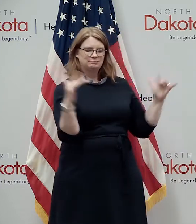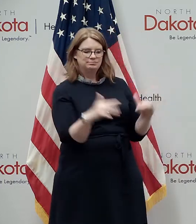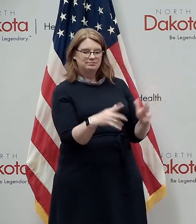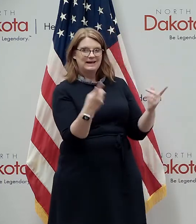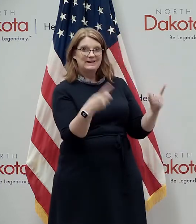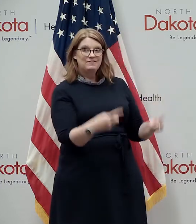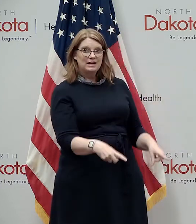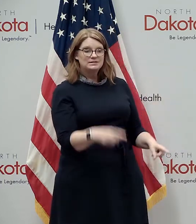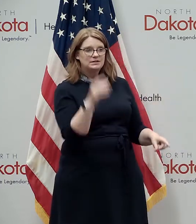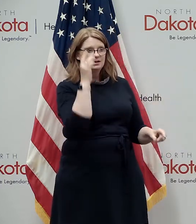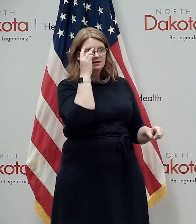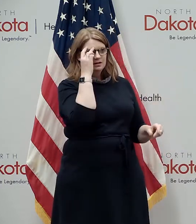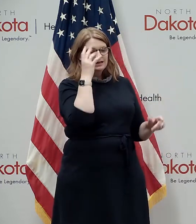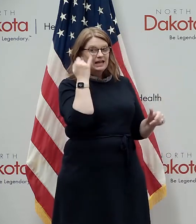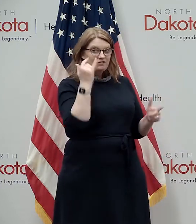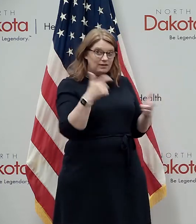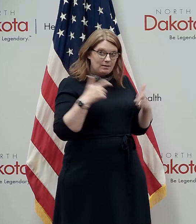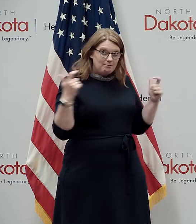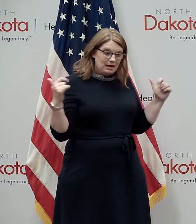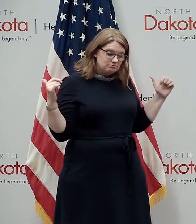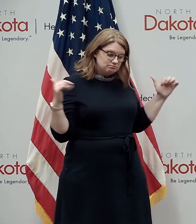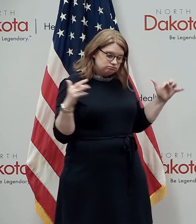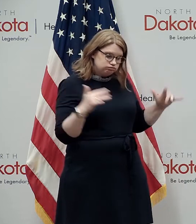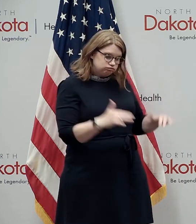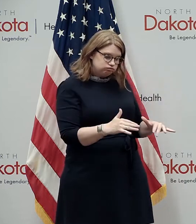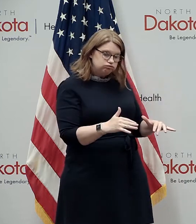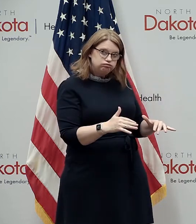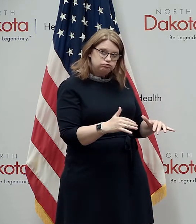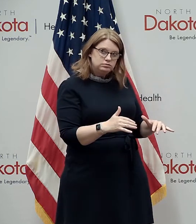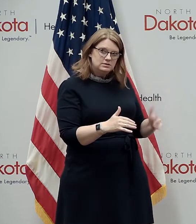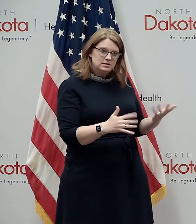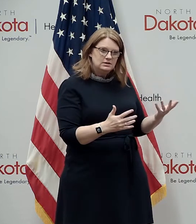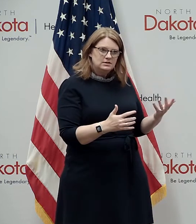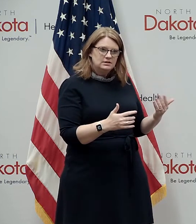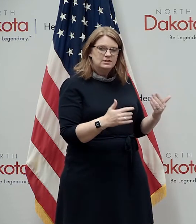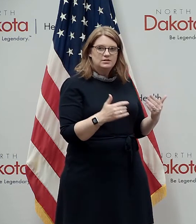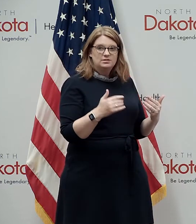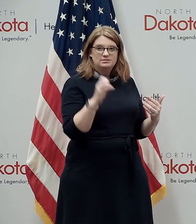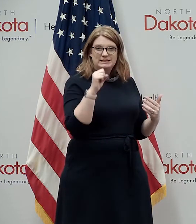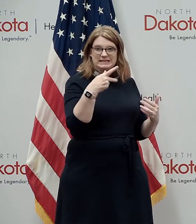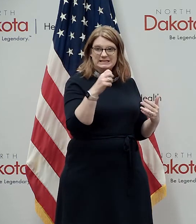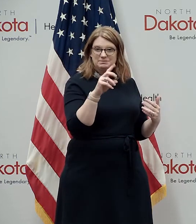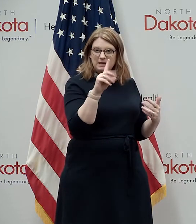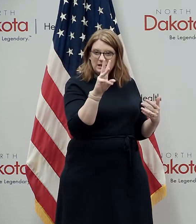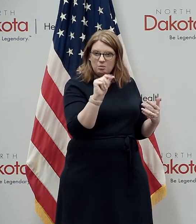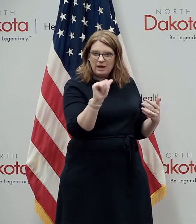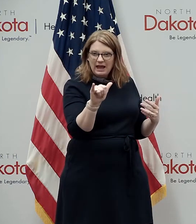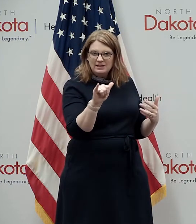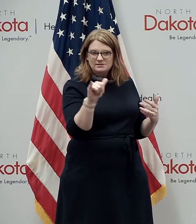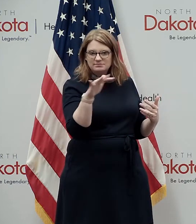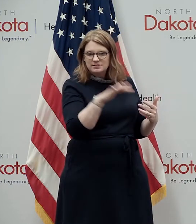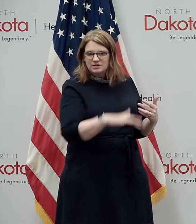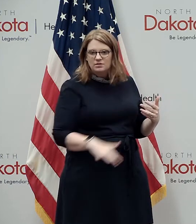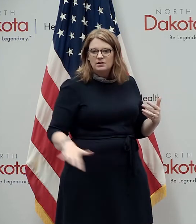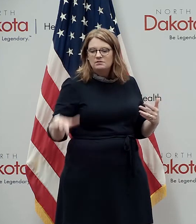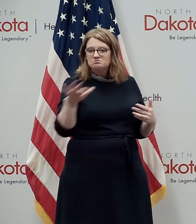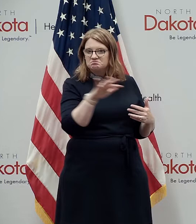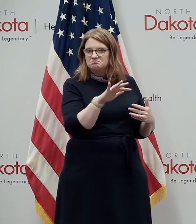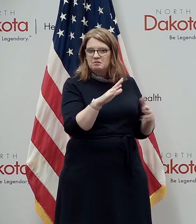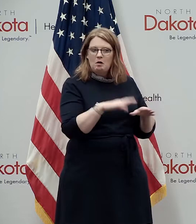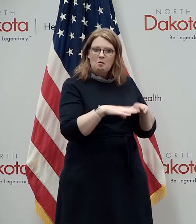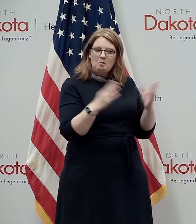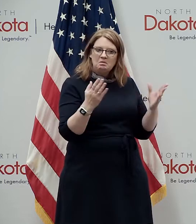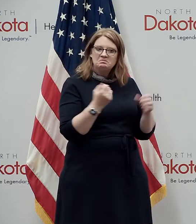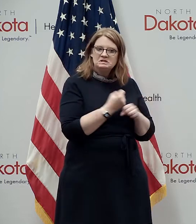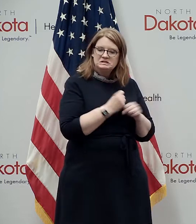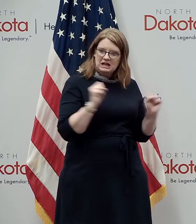if you're have a large gathering and event whether it's uh like we've got some speedways uh you know that around the state that have safely reopened and are